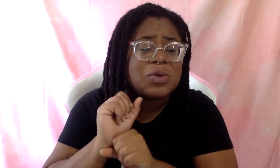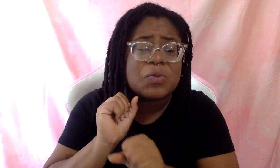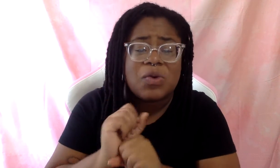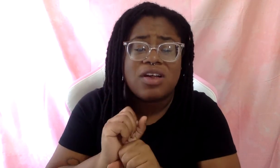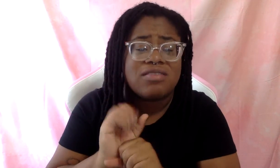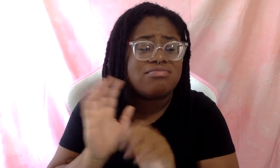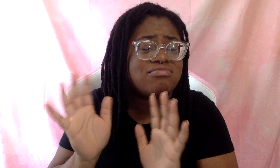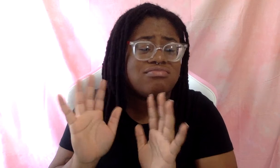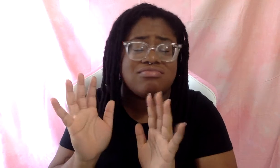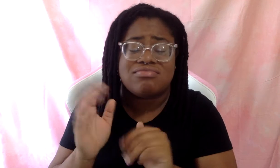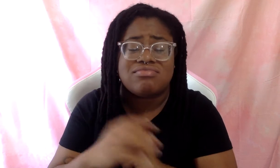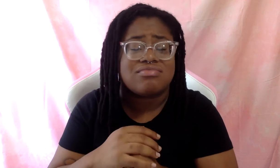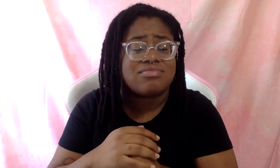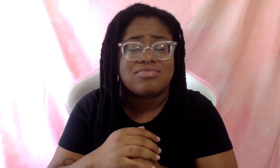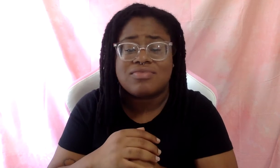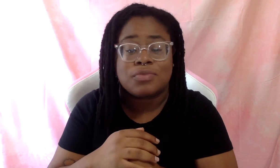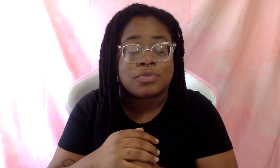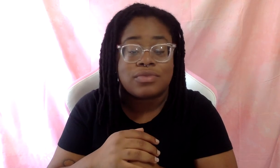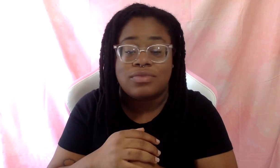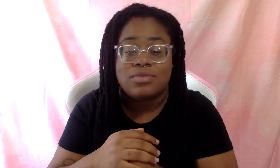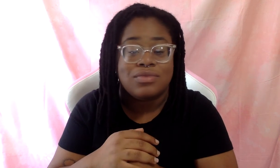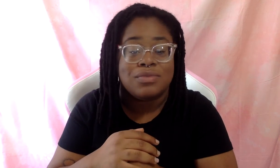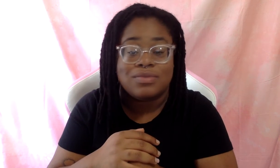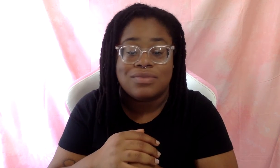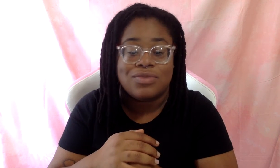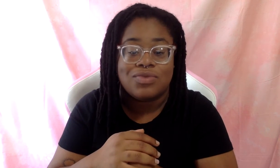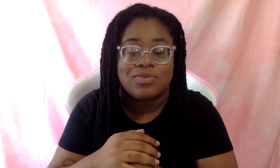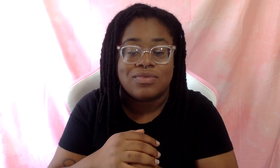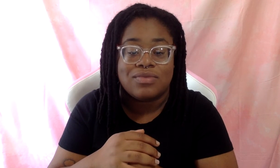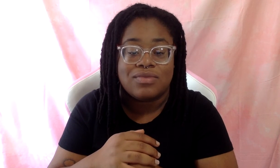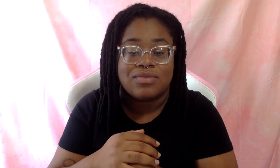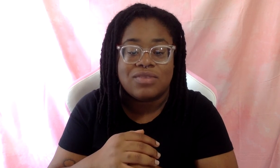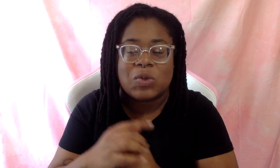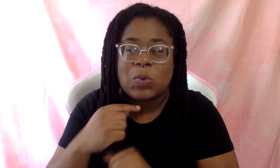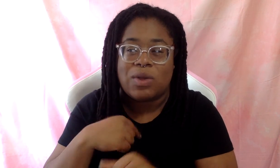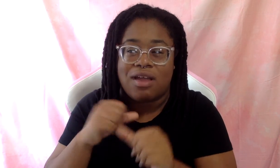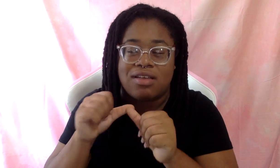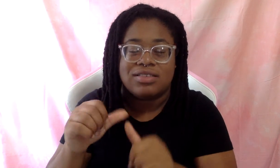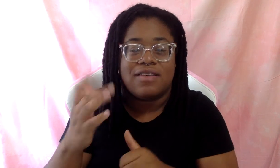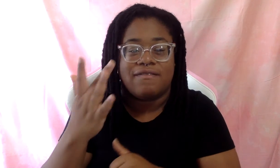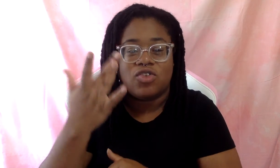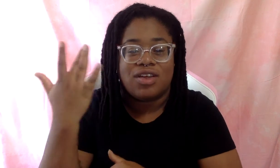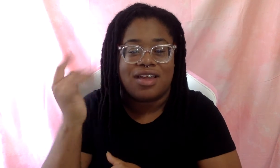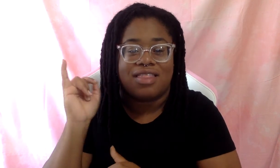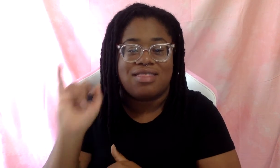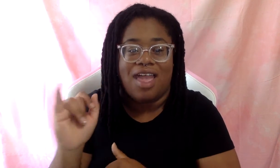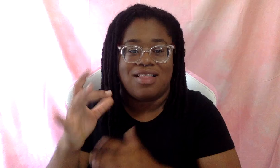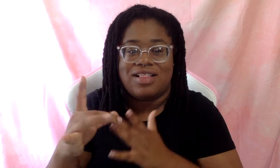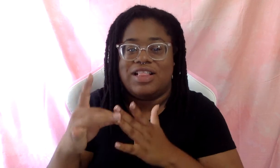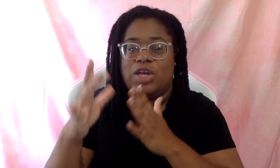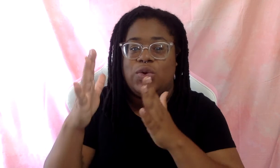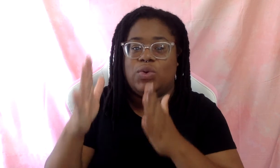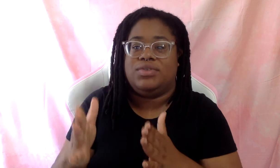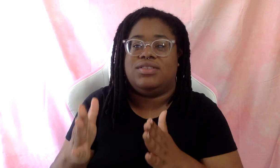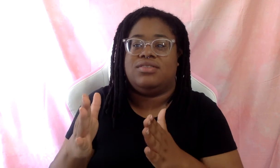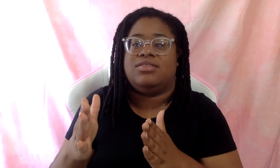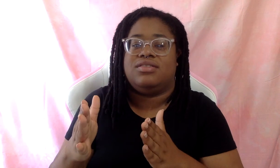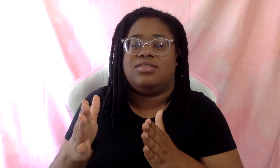work from. Um, I think we, we constantly forget that leaders, um, are not the